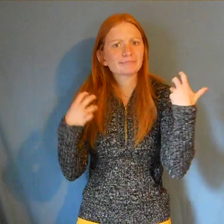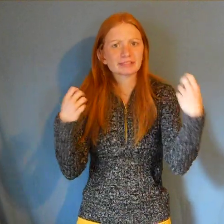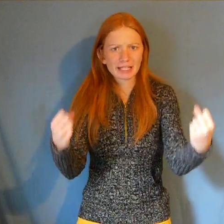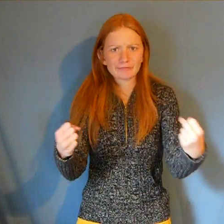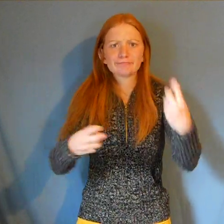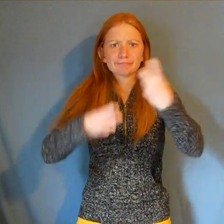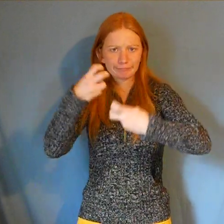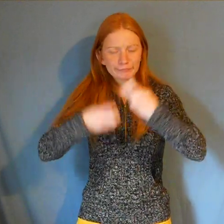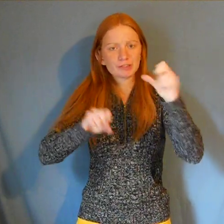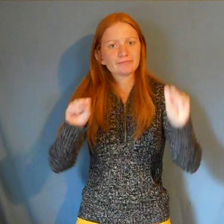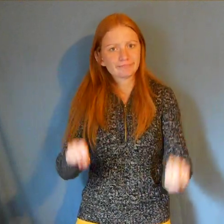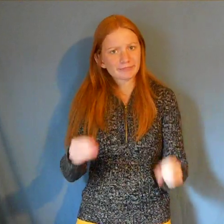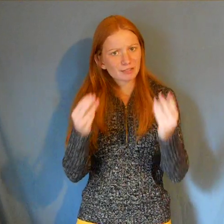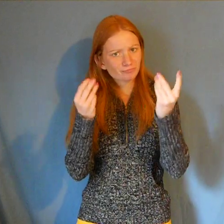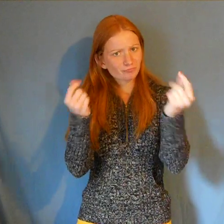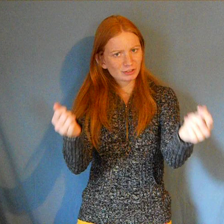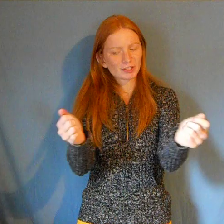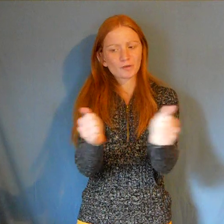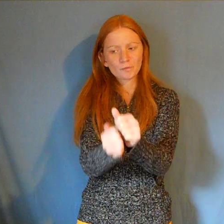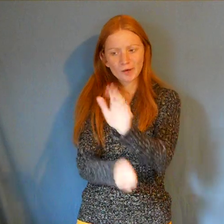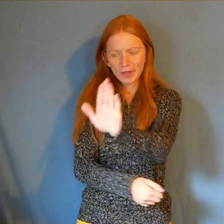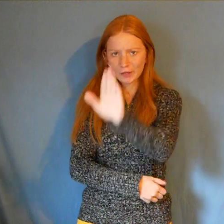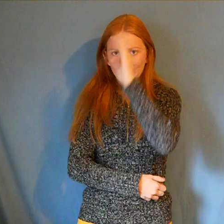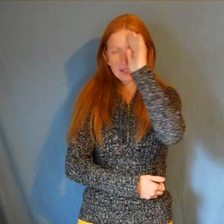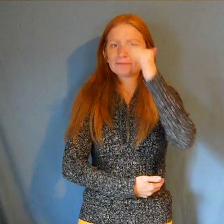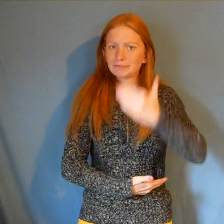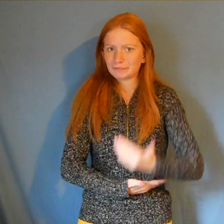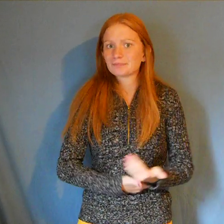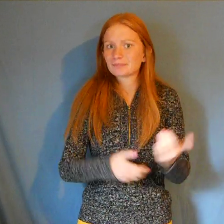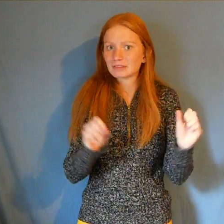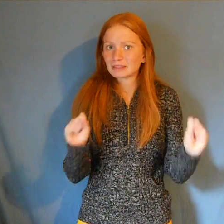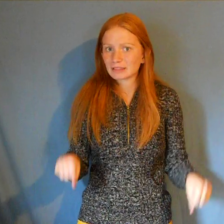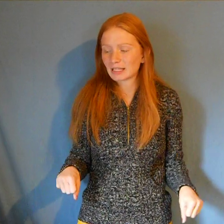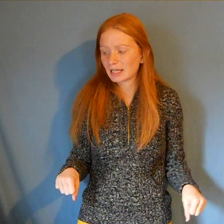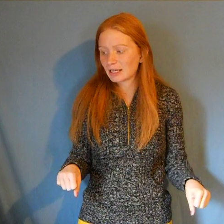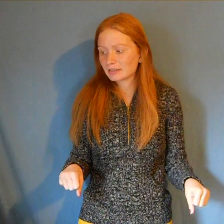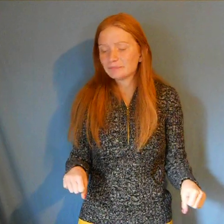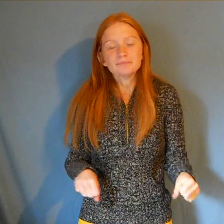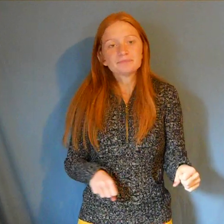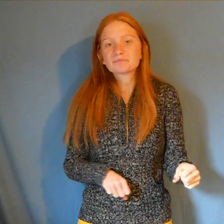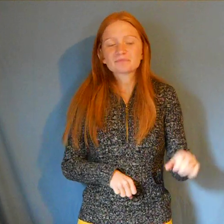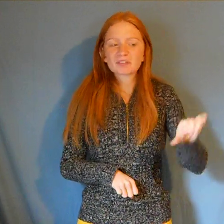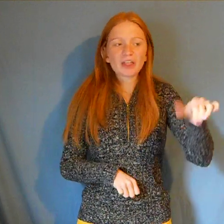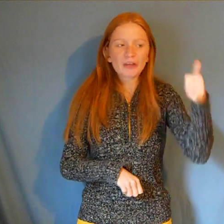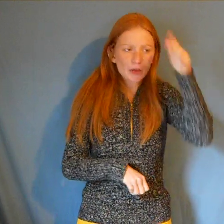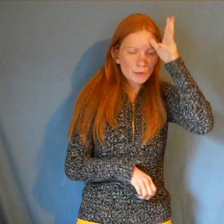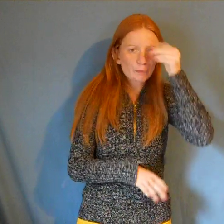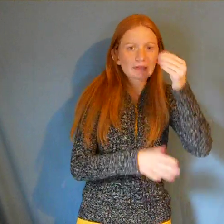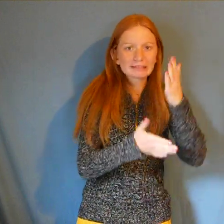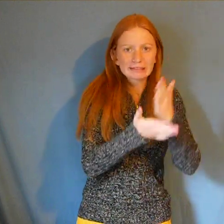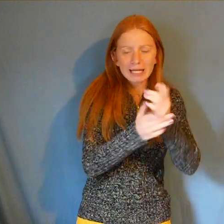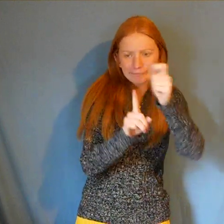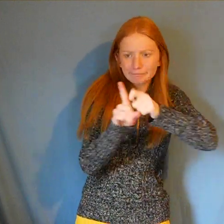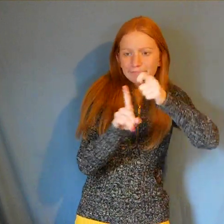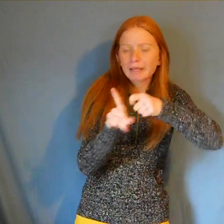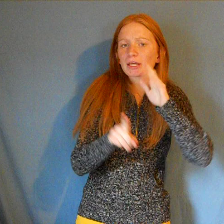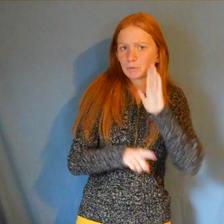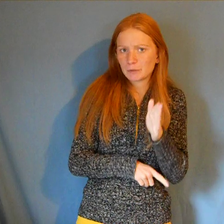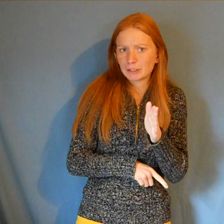this problem with your child. And no one will be picking on him anymore. I will talk with Mrs. Fowler and arrange a